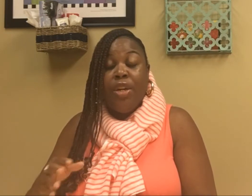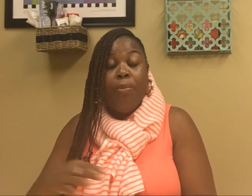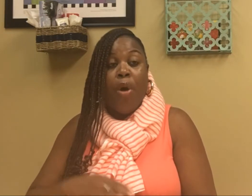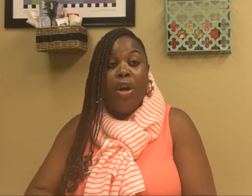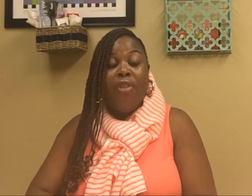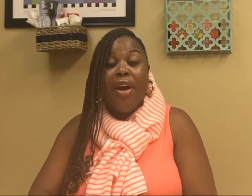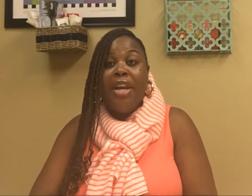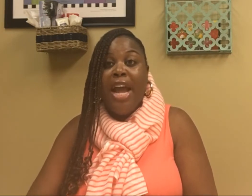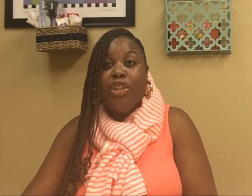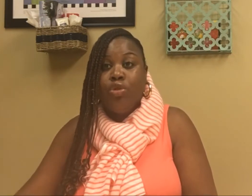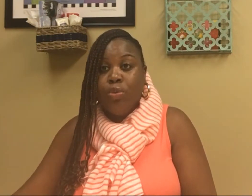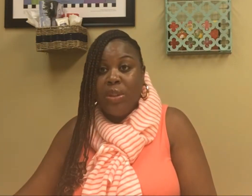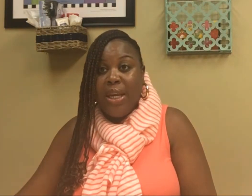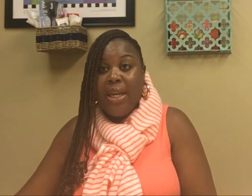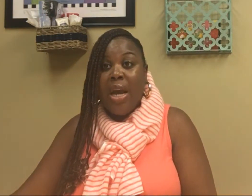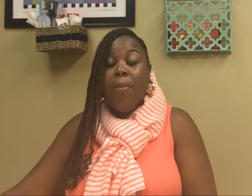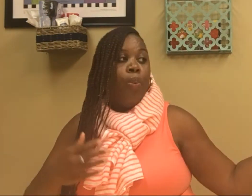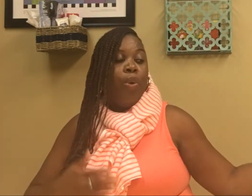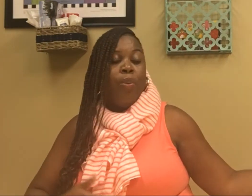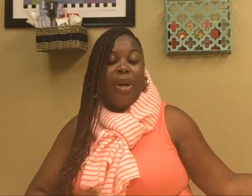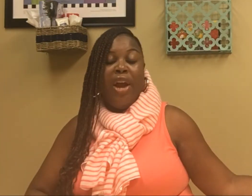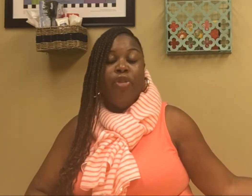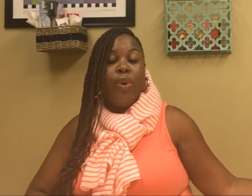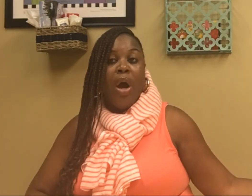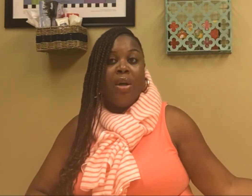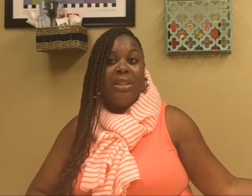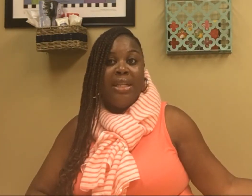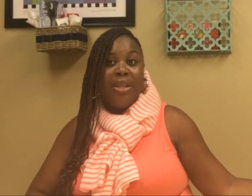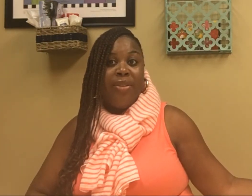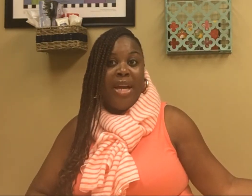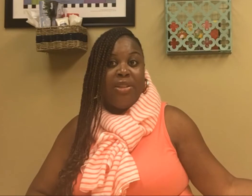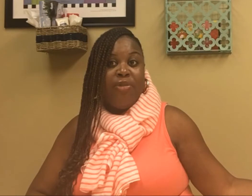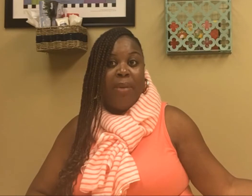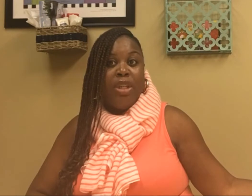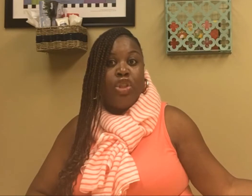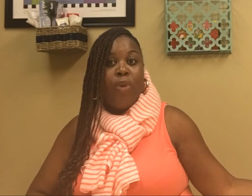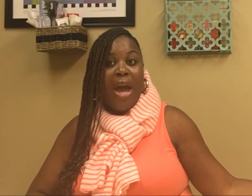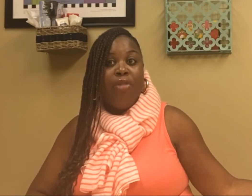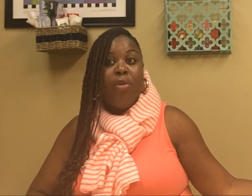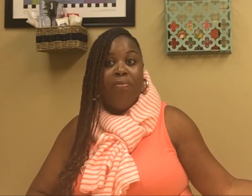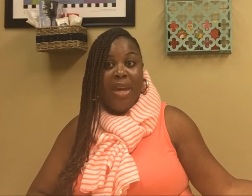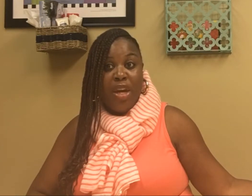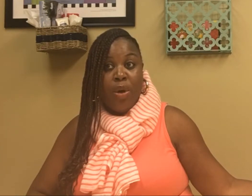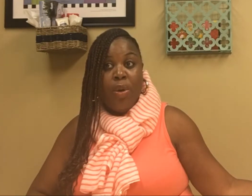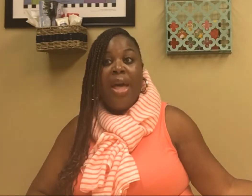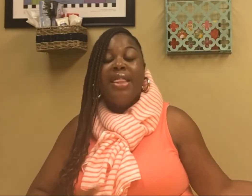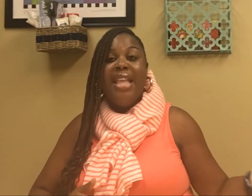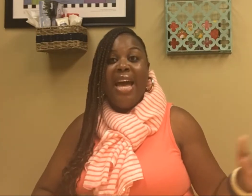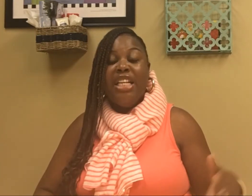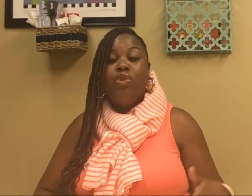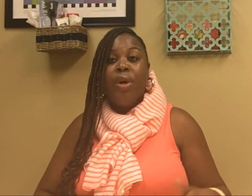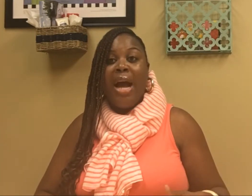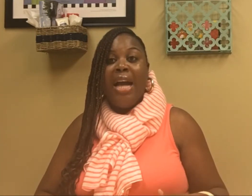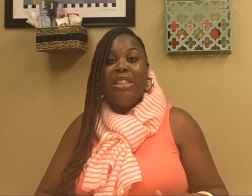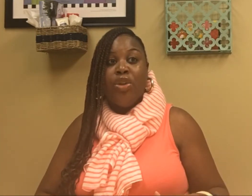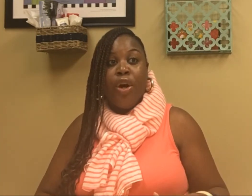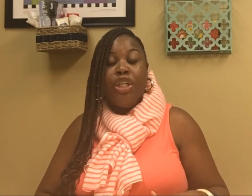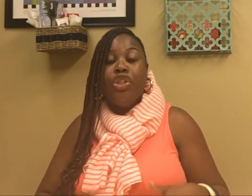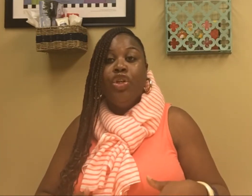a part of our natural routine, whenever we all sat together as a family to have a meal, that is when I started to